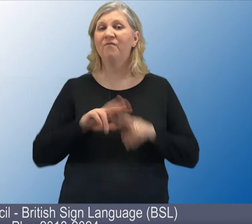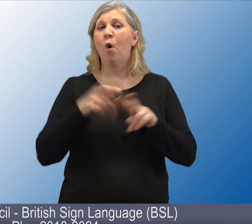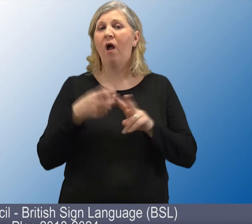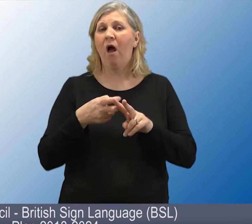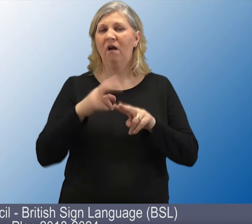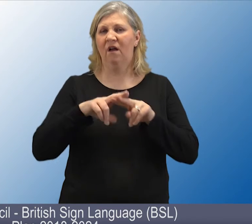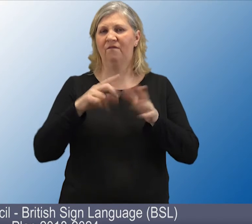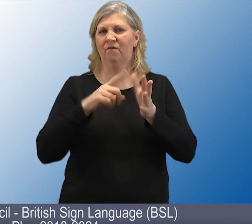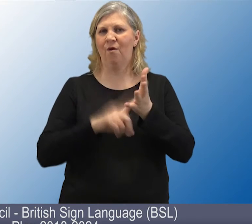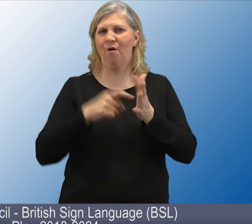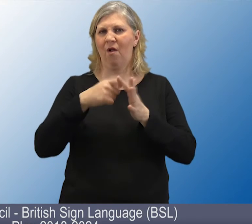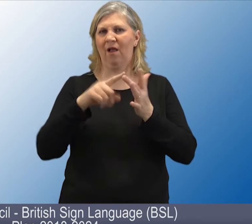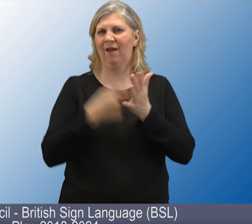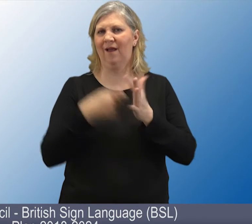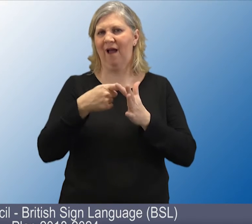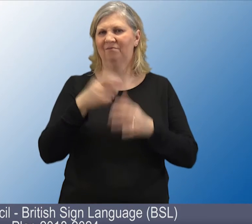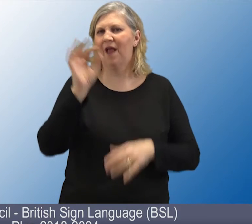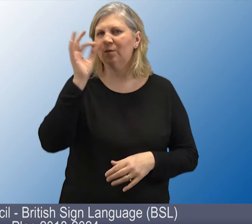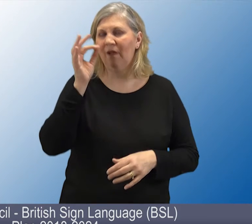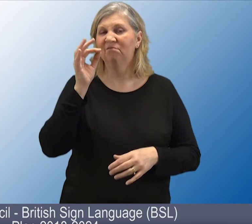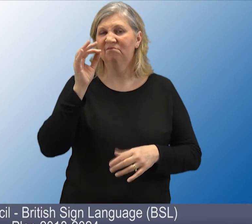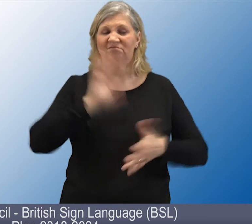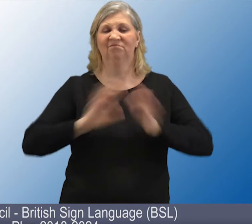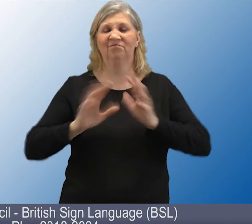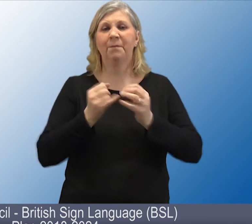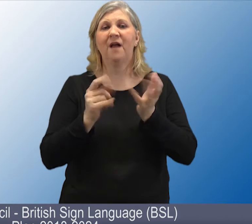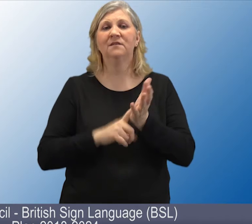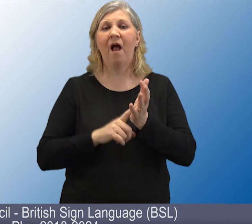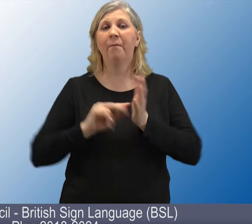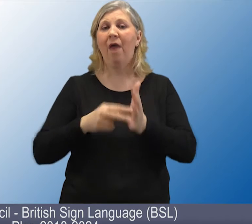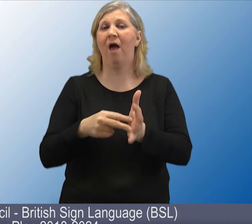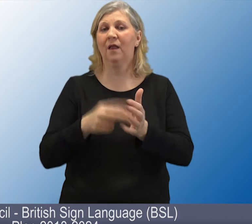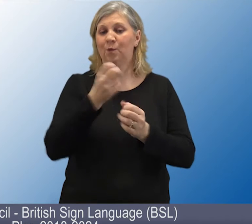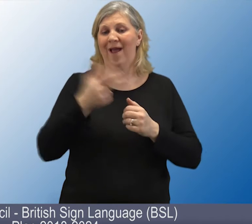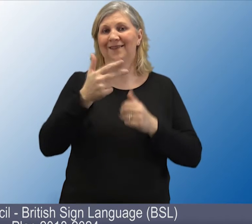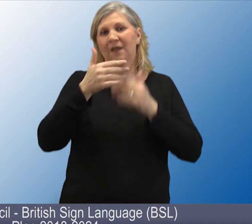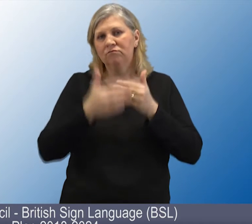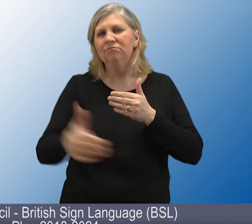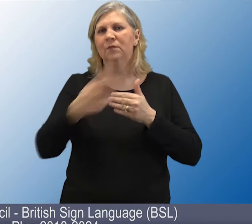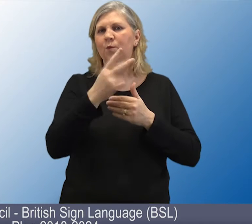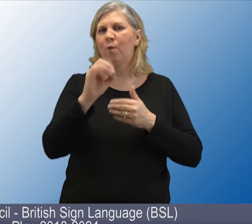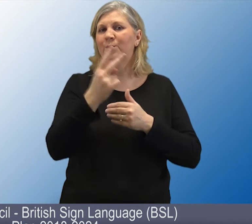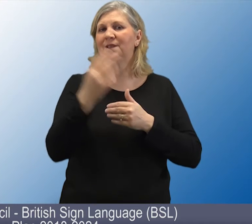Falkirk Council, British Sign Language BSL Plan, 2018-2024